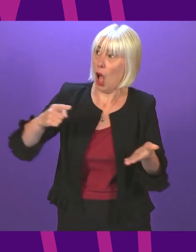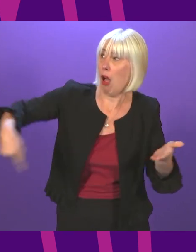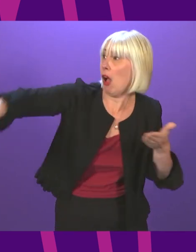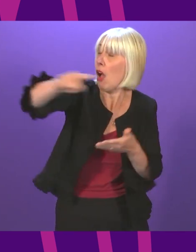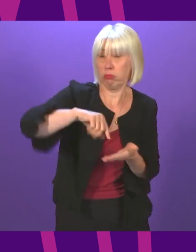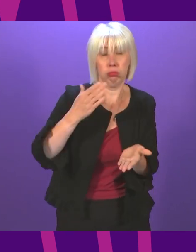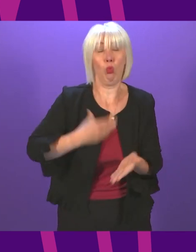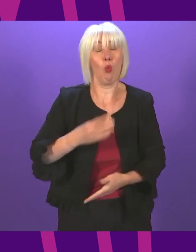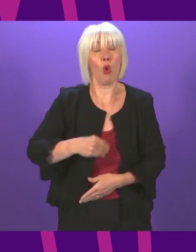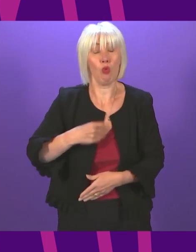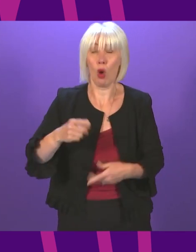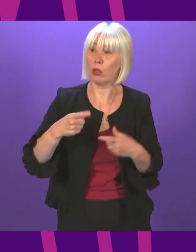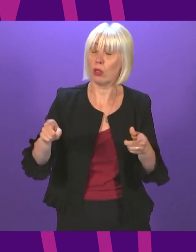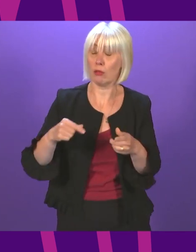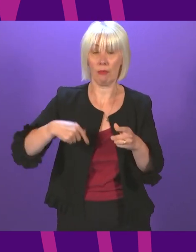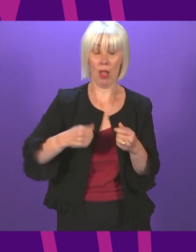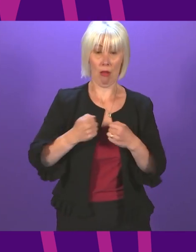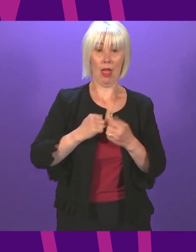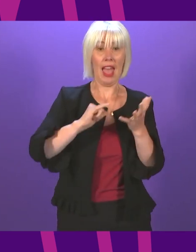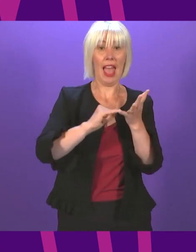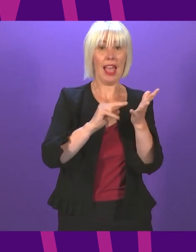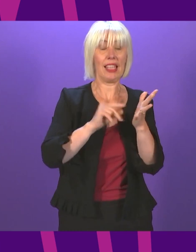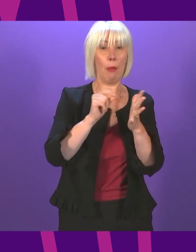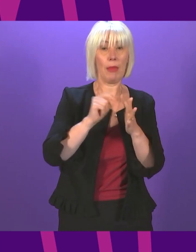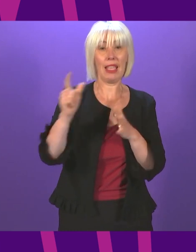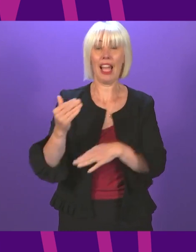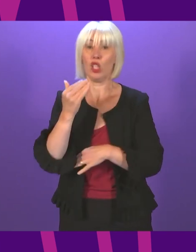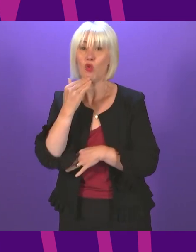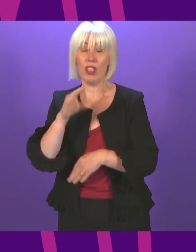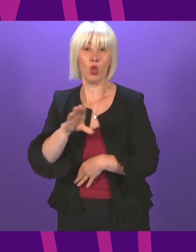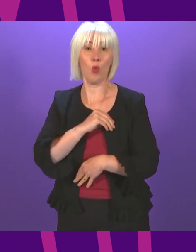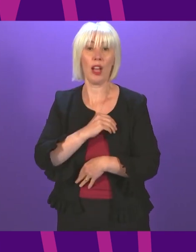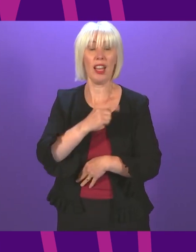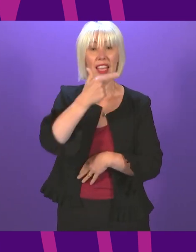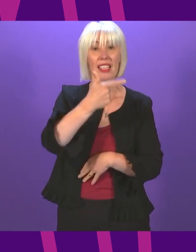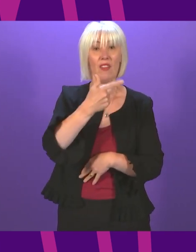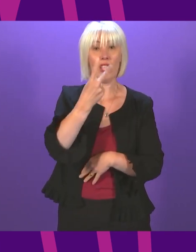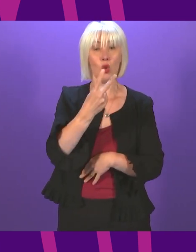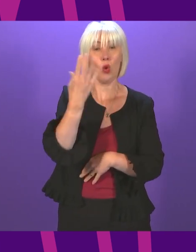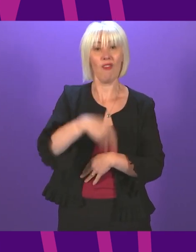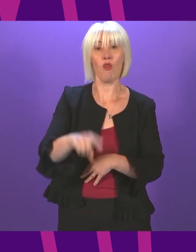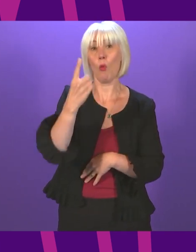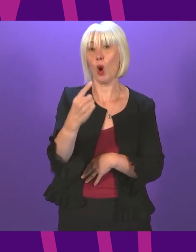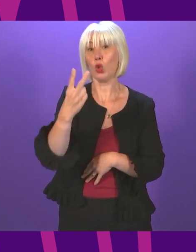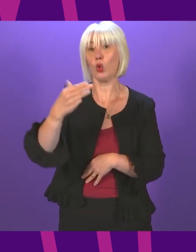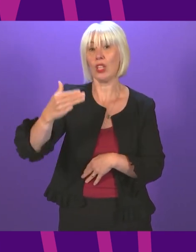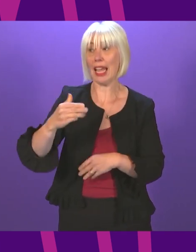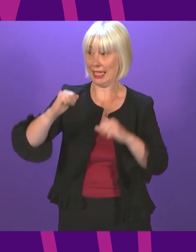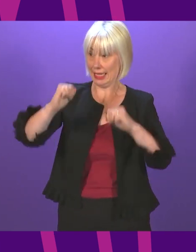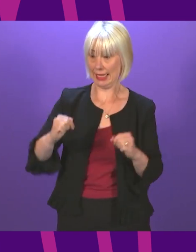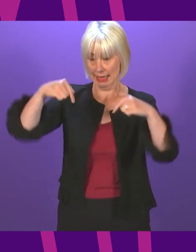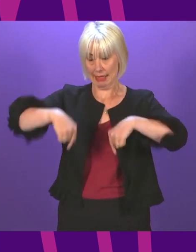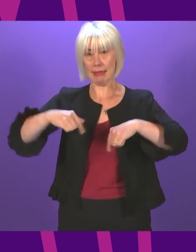Between us, the SNP and the Greens won 72 of the 129 seats in this Parliament.